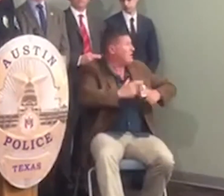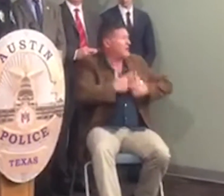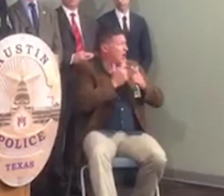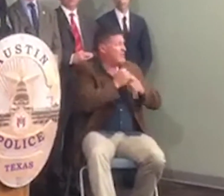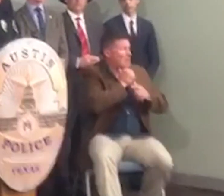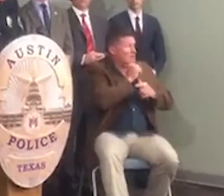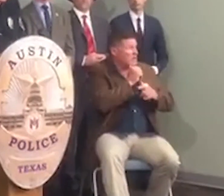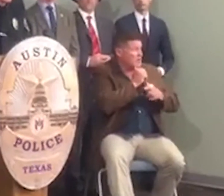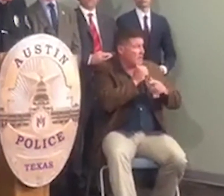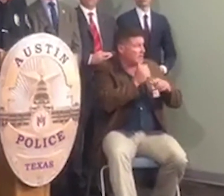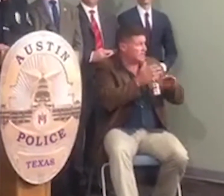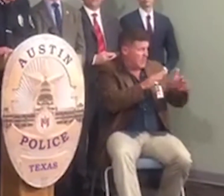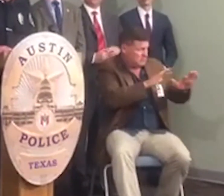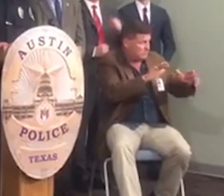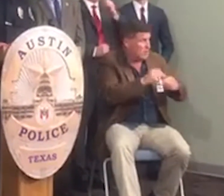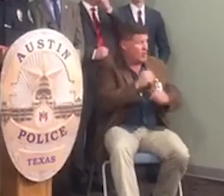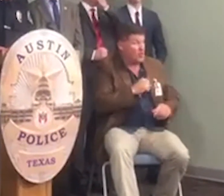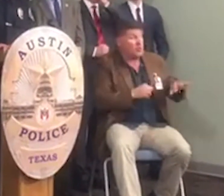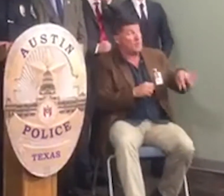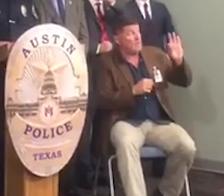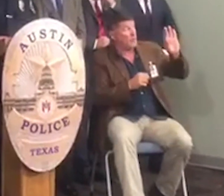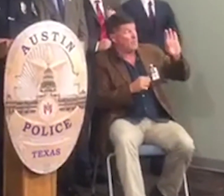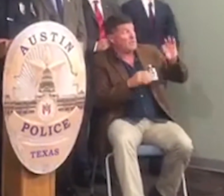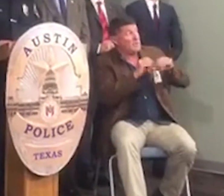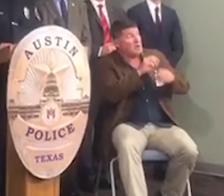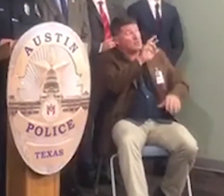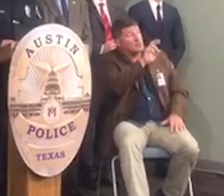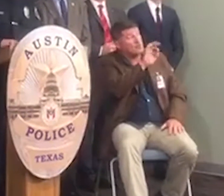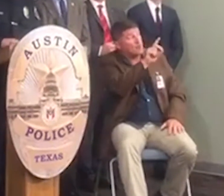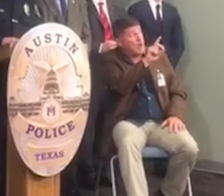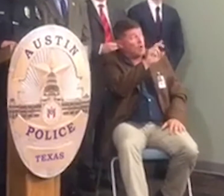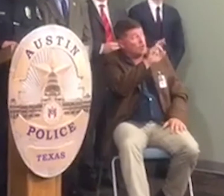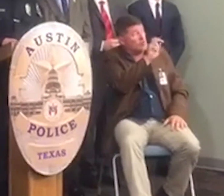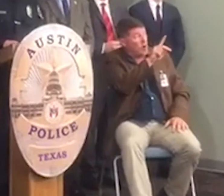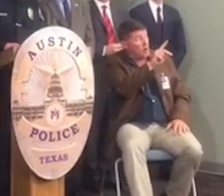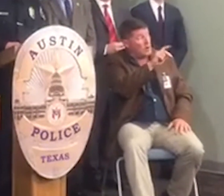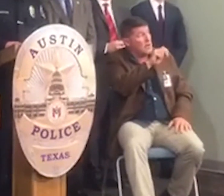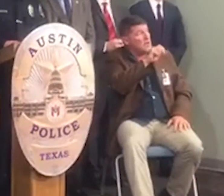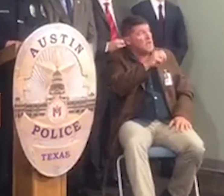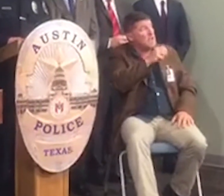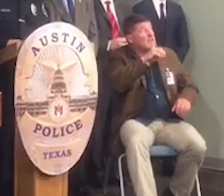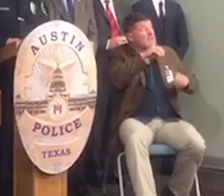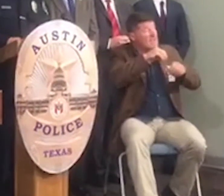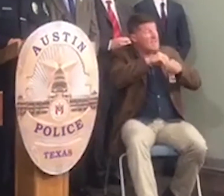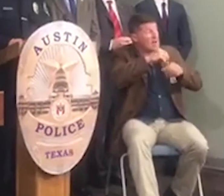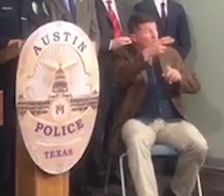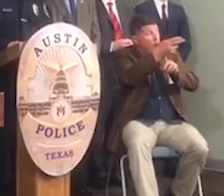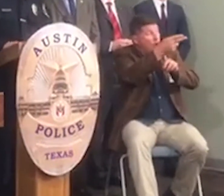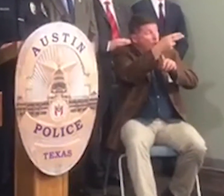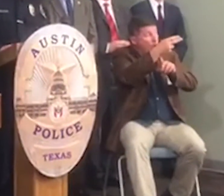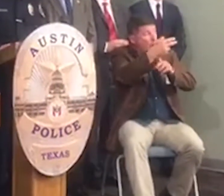to locate him again up in that Round Rock area in that parking lot of that hotel we brought in